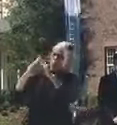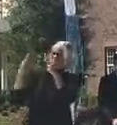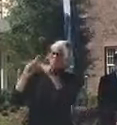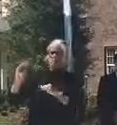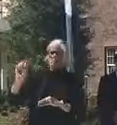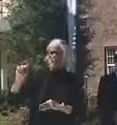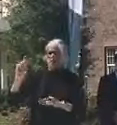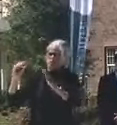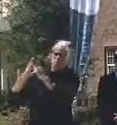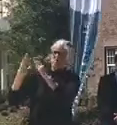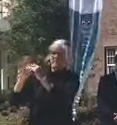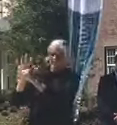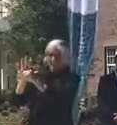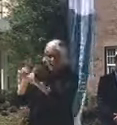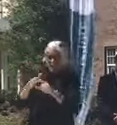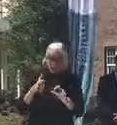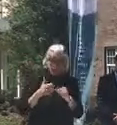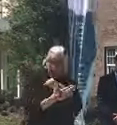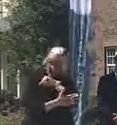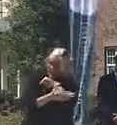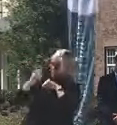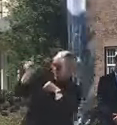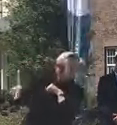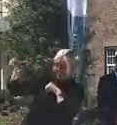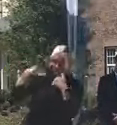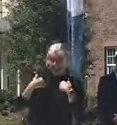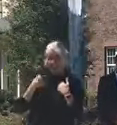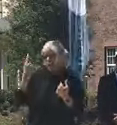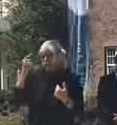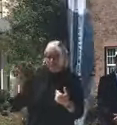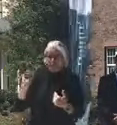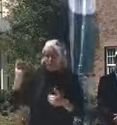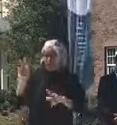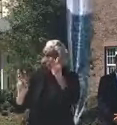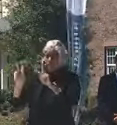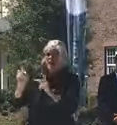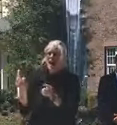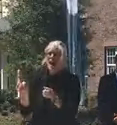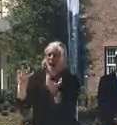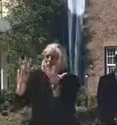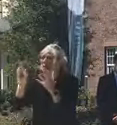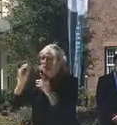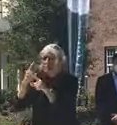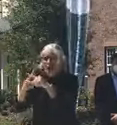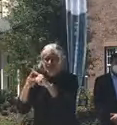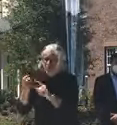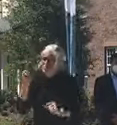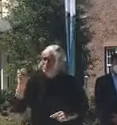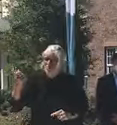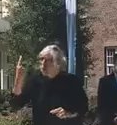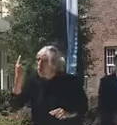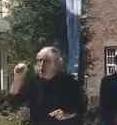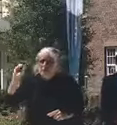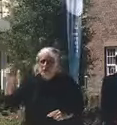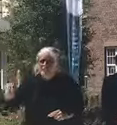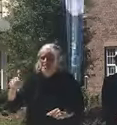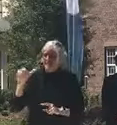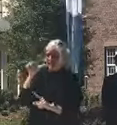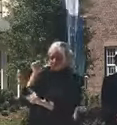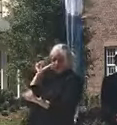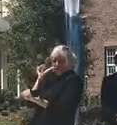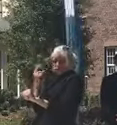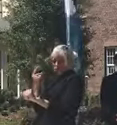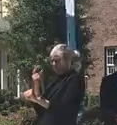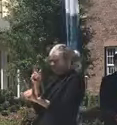You know, those are very, very low numbers. But look at the percent positive in Duval County the last many days. 1 percent yesterday. 1.3